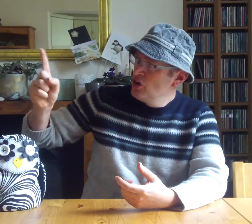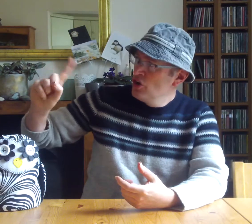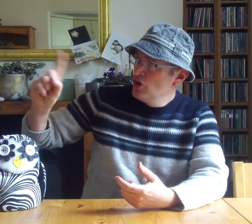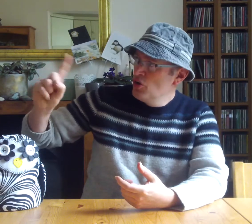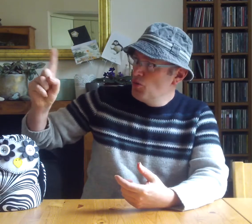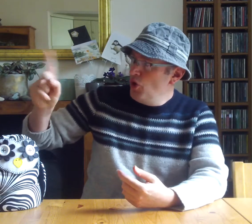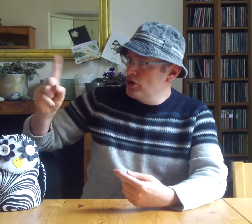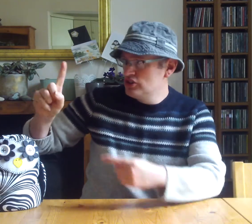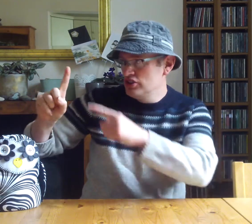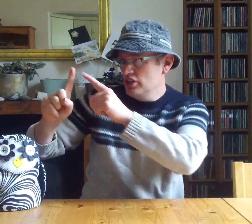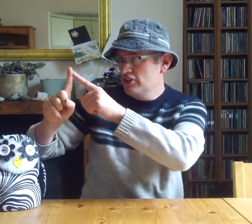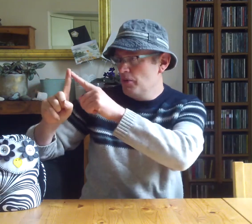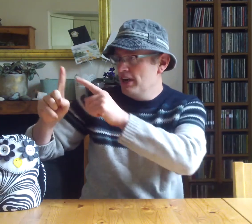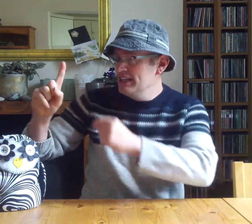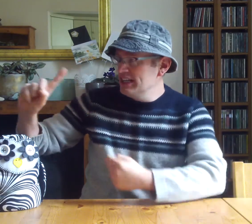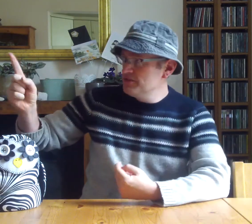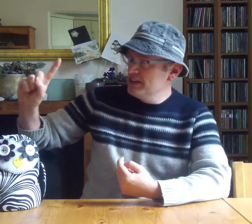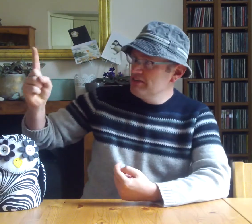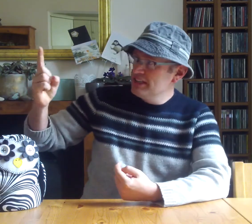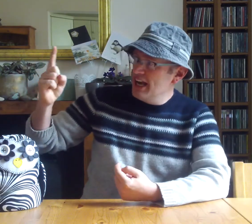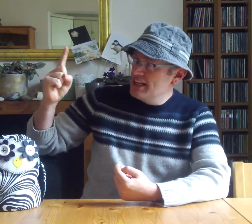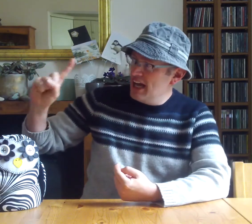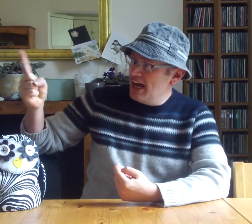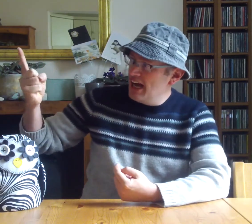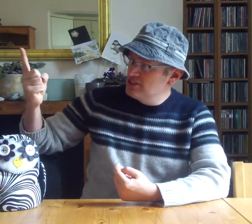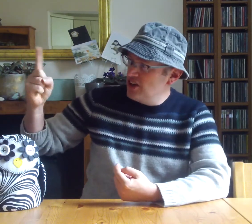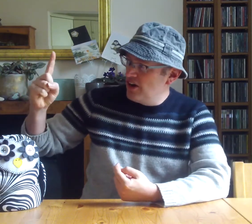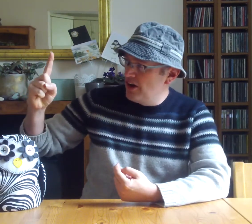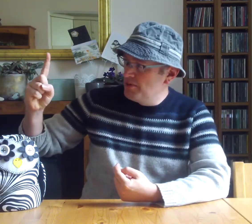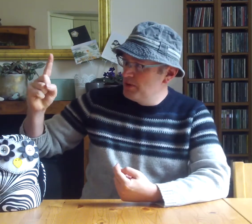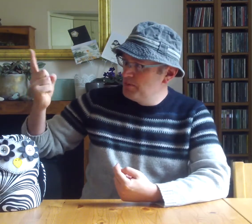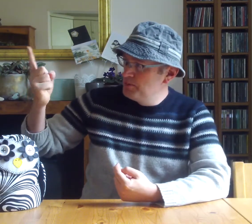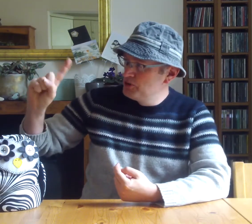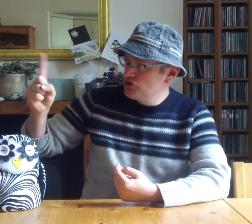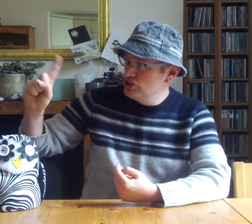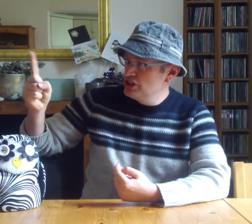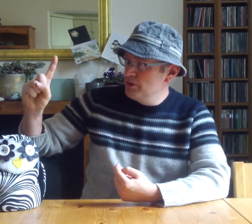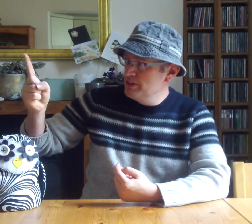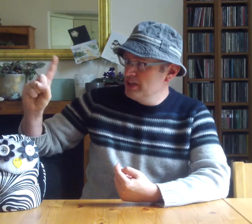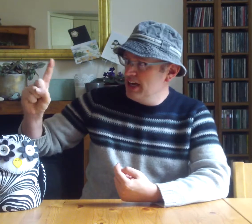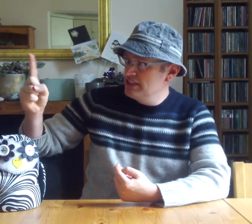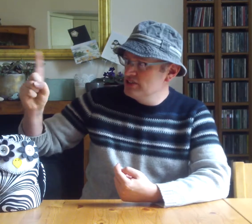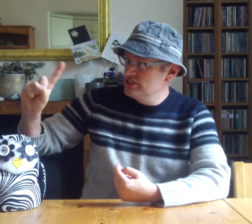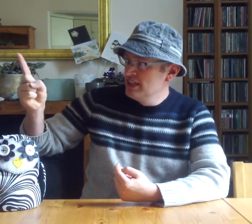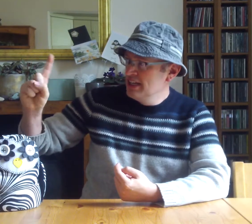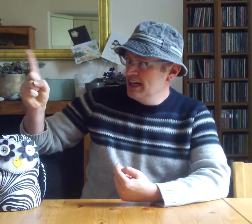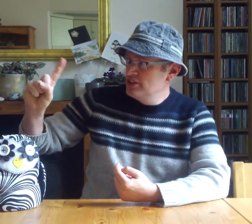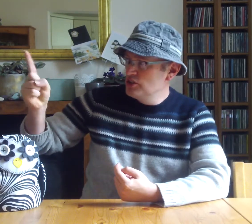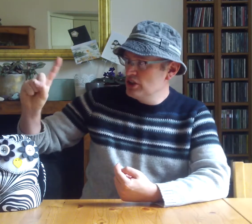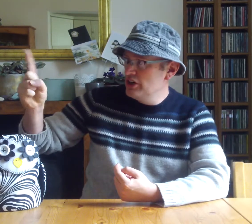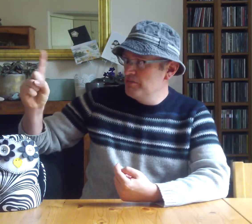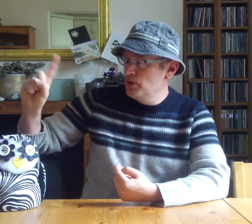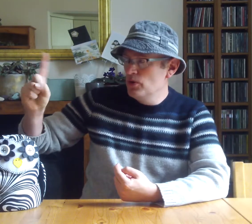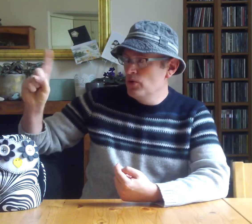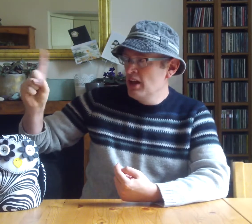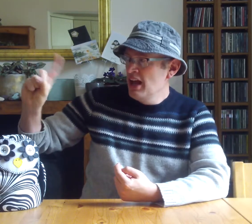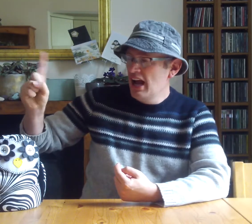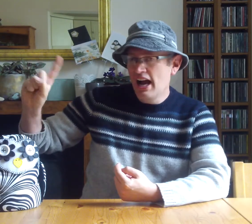What? So I've got my index finger again and I'm scrunching up the other hand into a kind of ball and